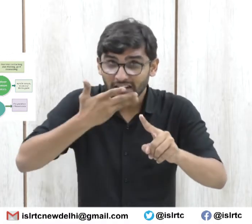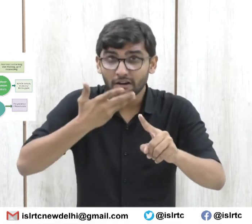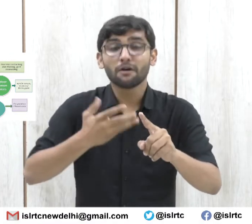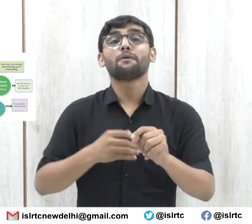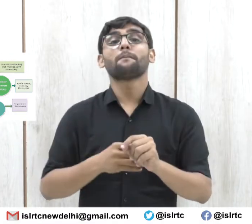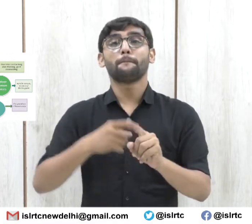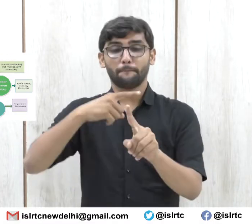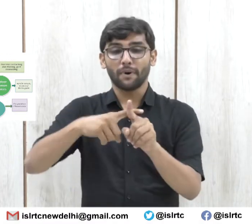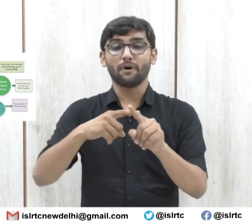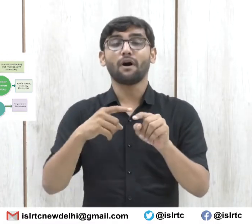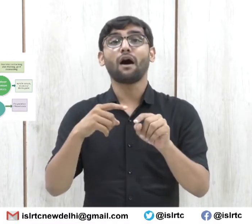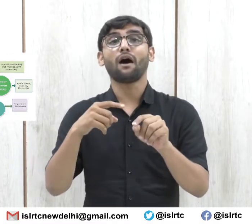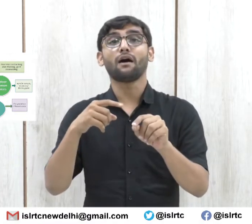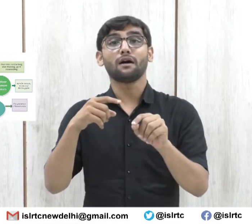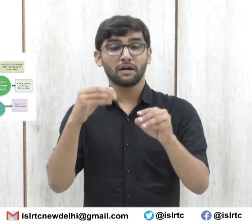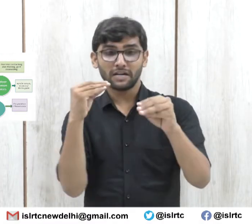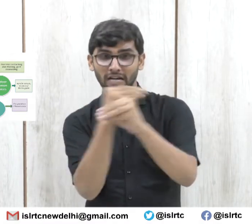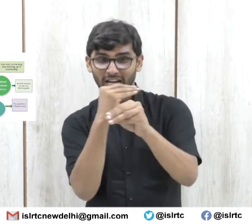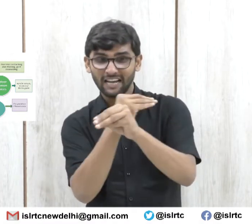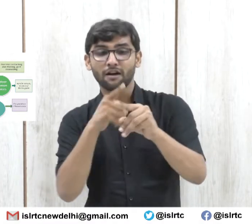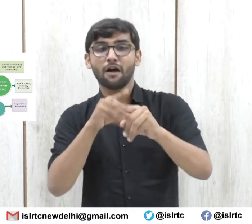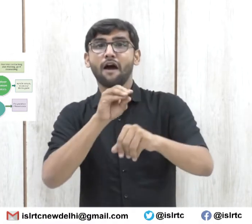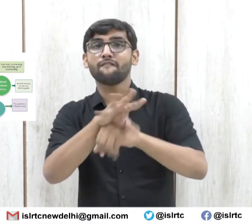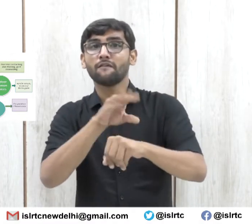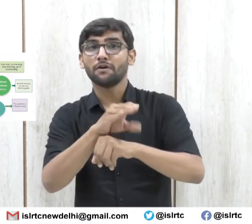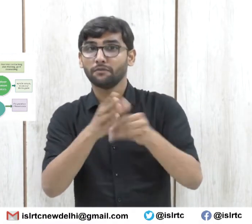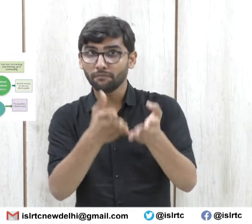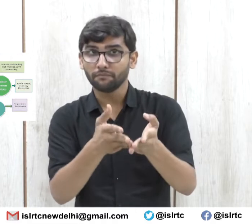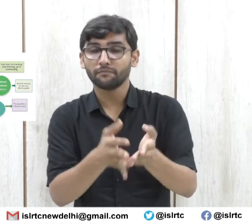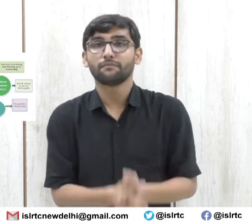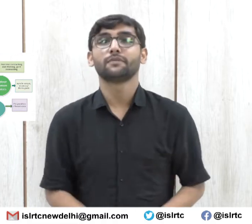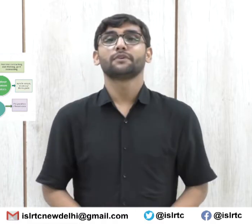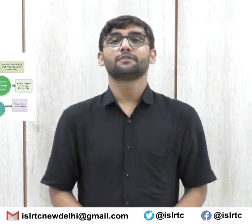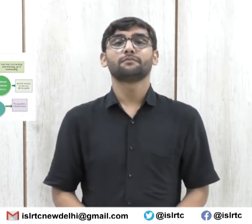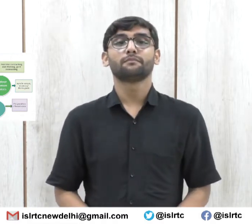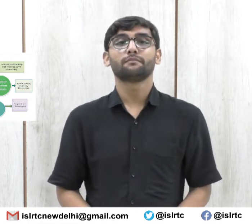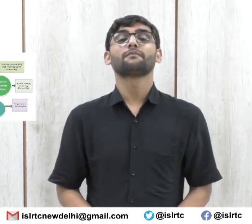.7 9.7 9.7 10